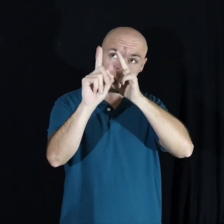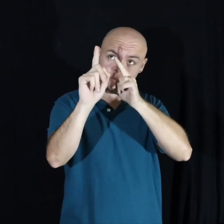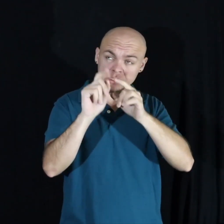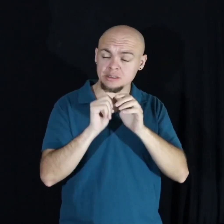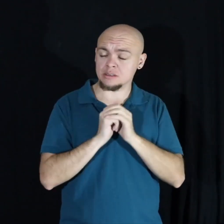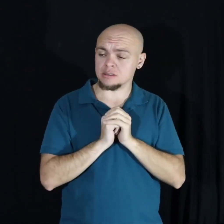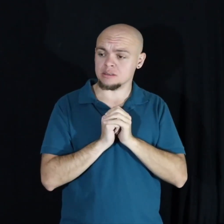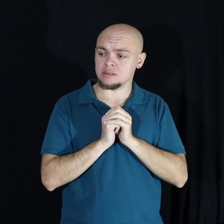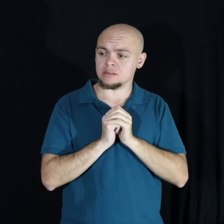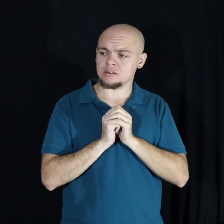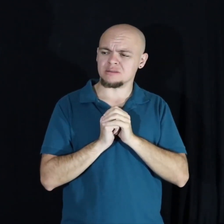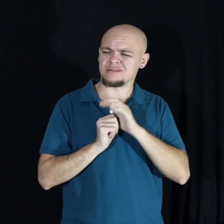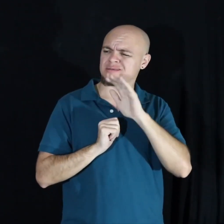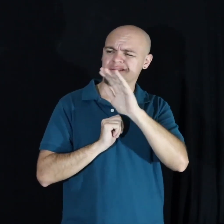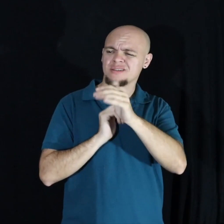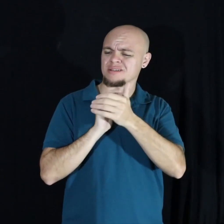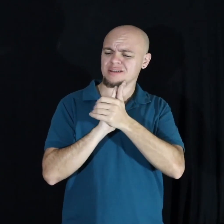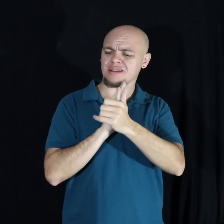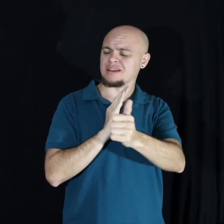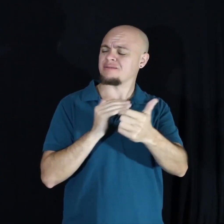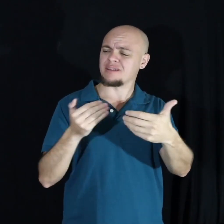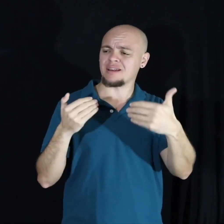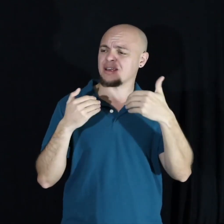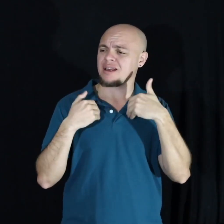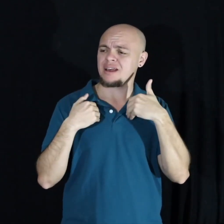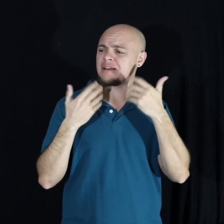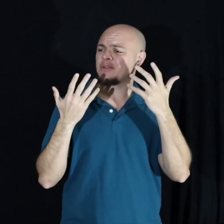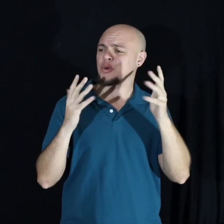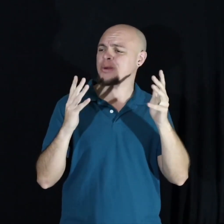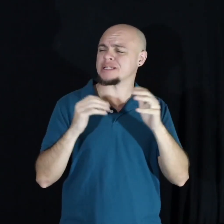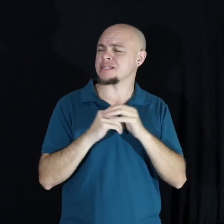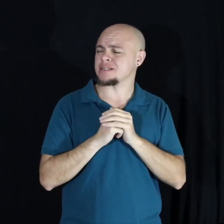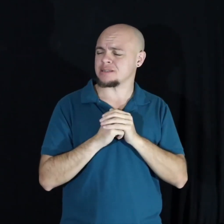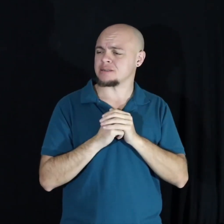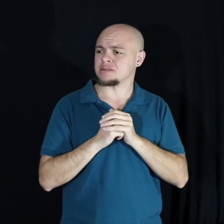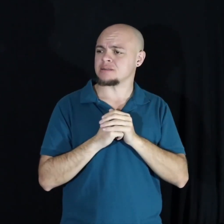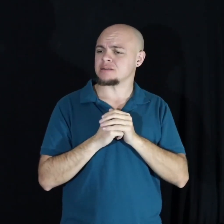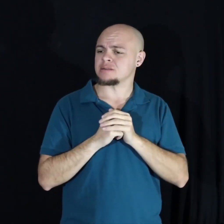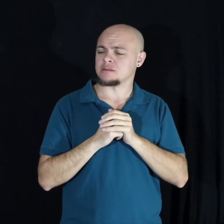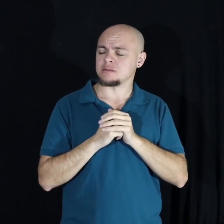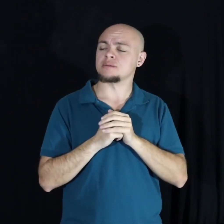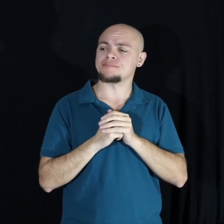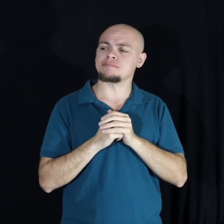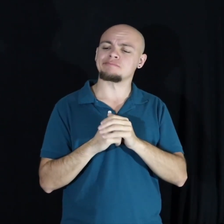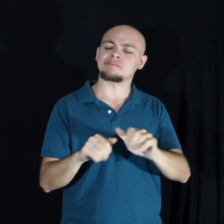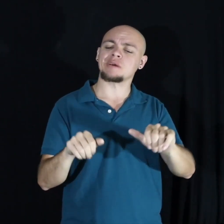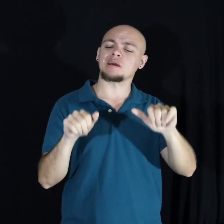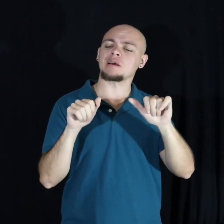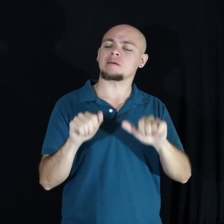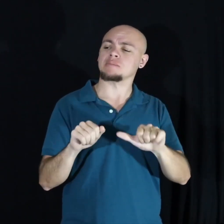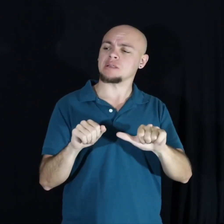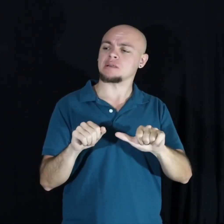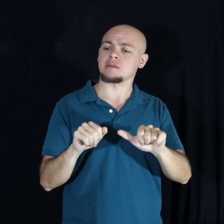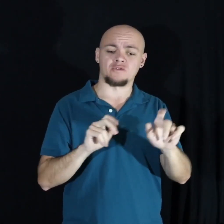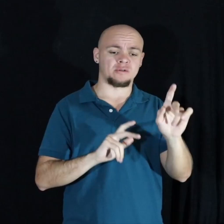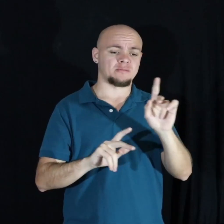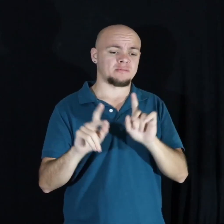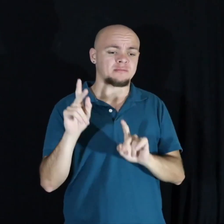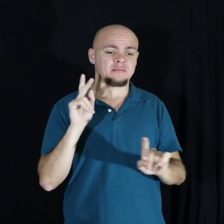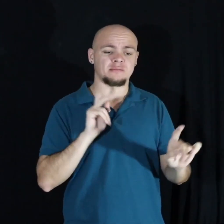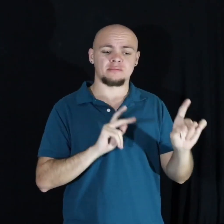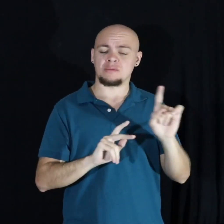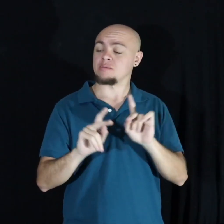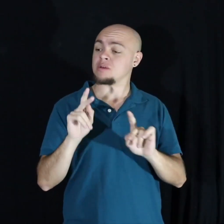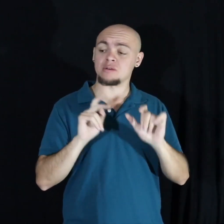You have a gift. You have the ability to be a voice for those that do